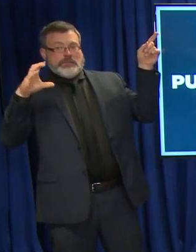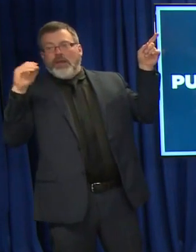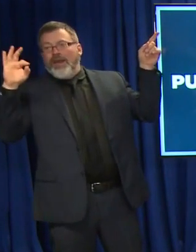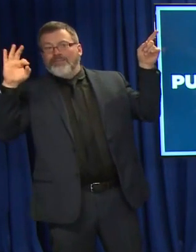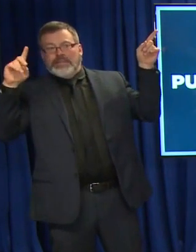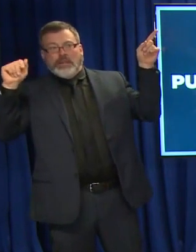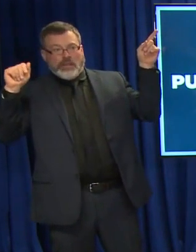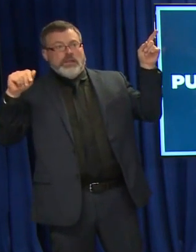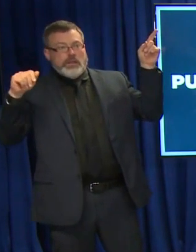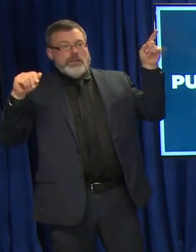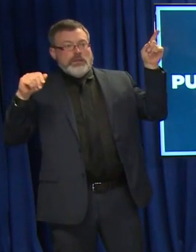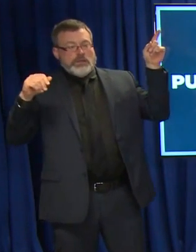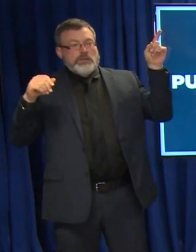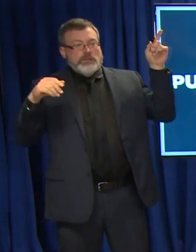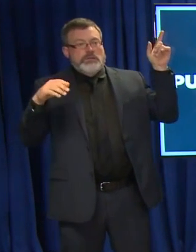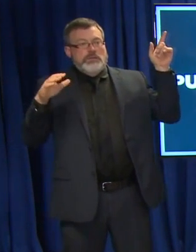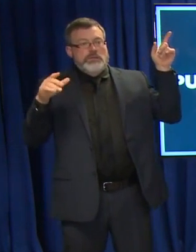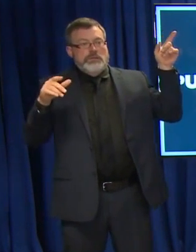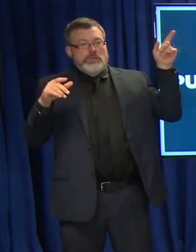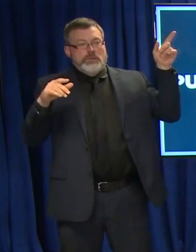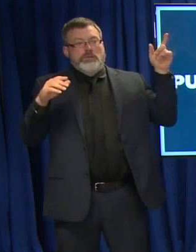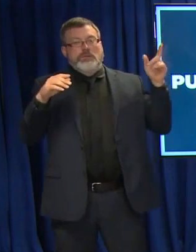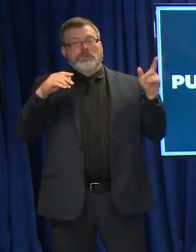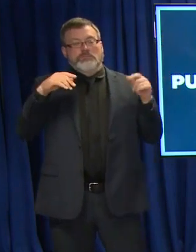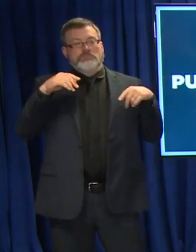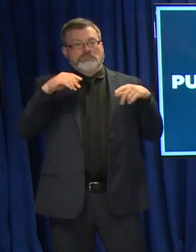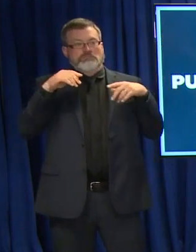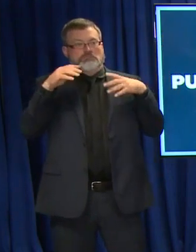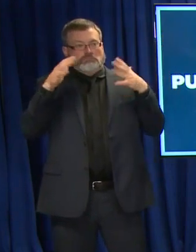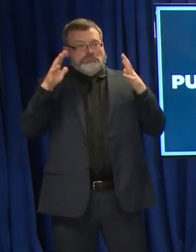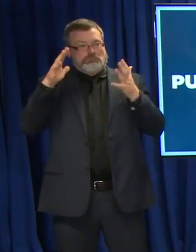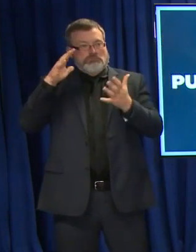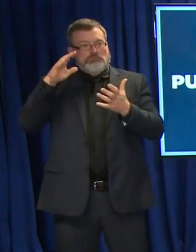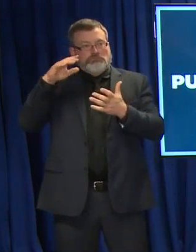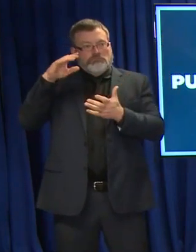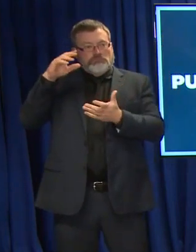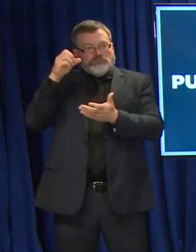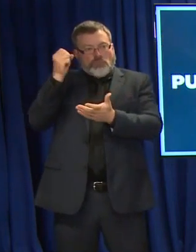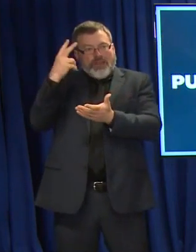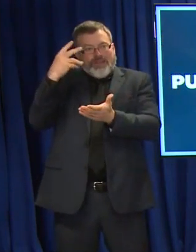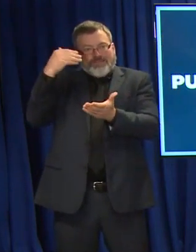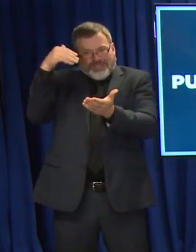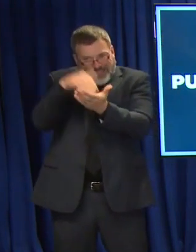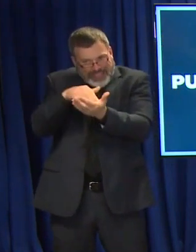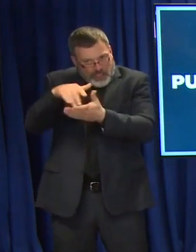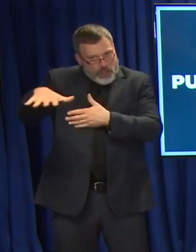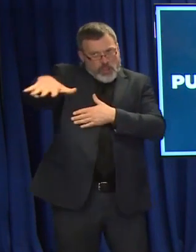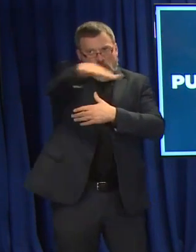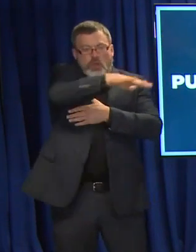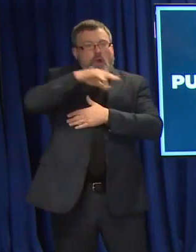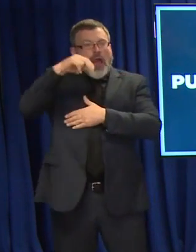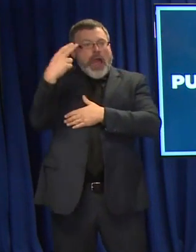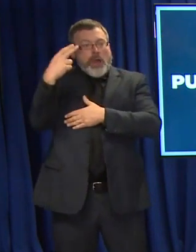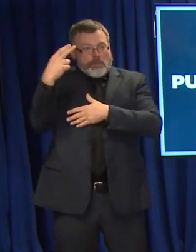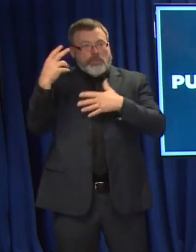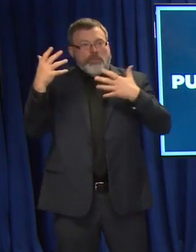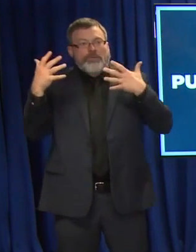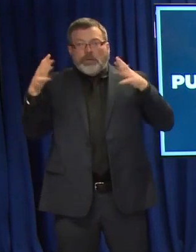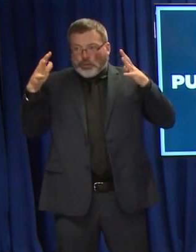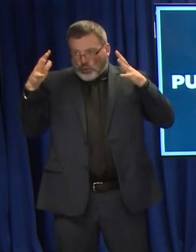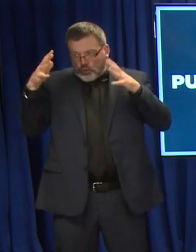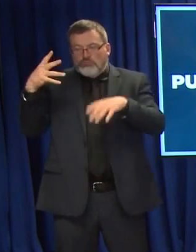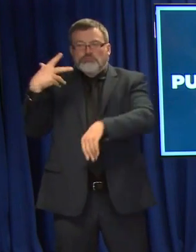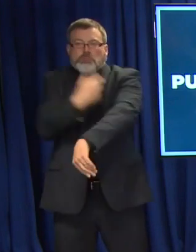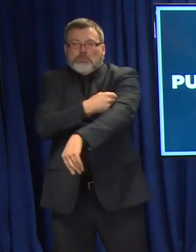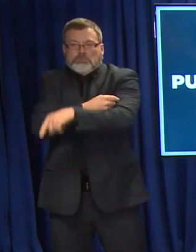Hampshire IIS but according to CDC data there are more than 12,000 New Hampshire residents who have received a booster dose which represents